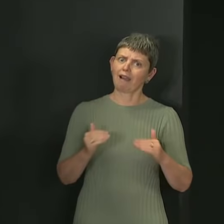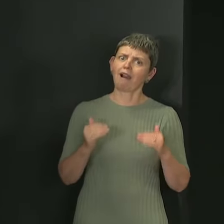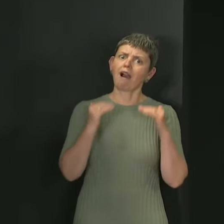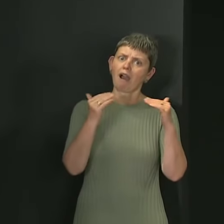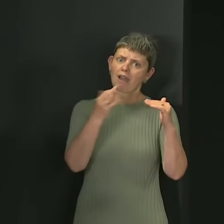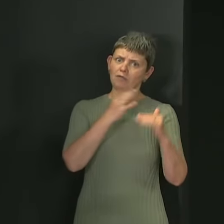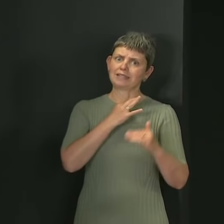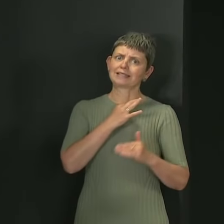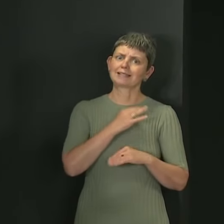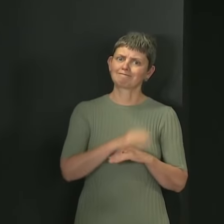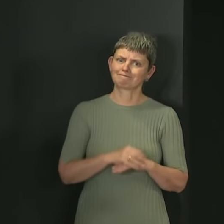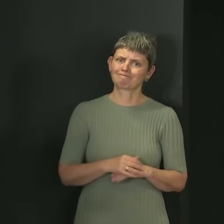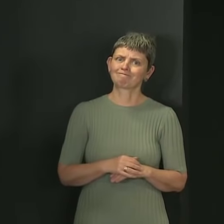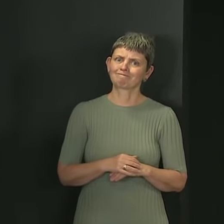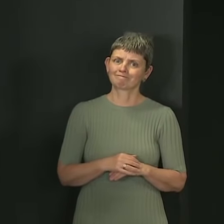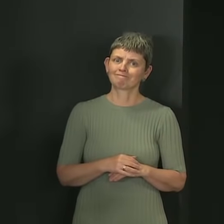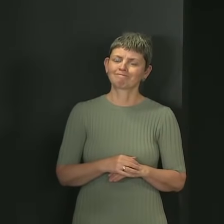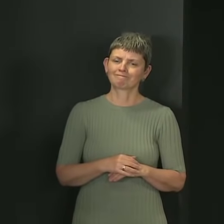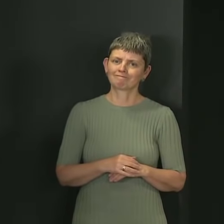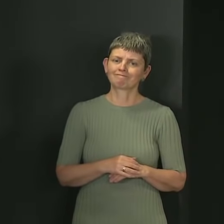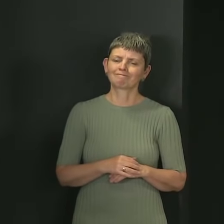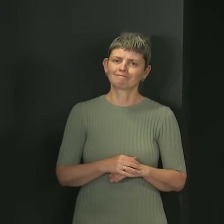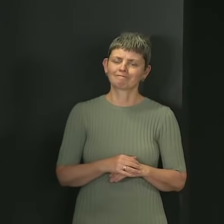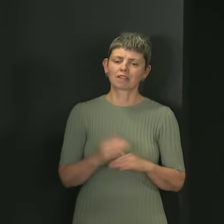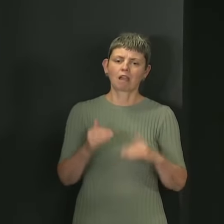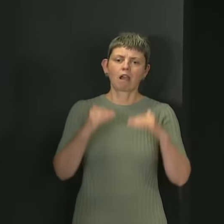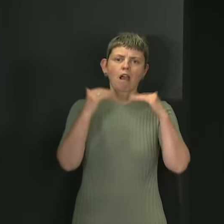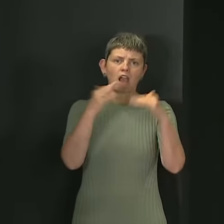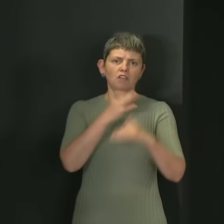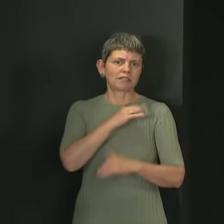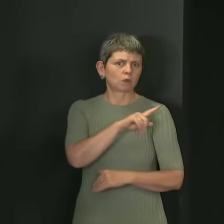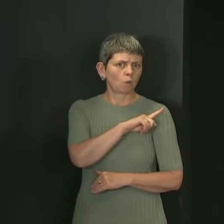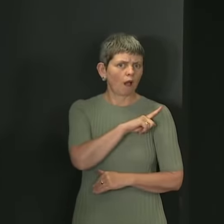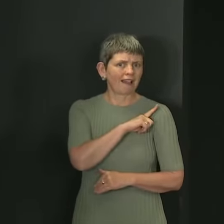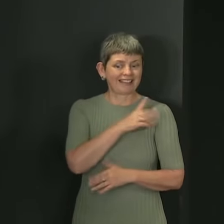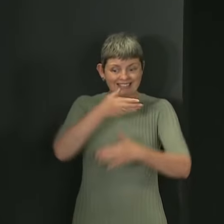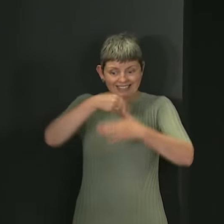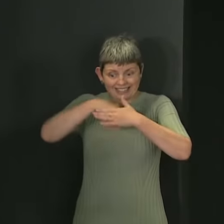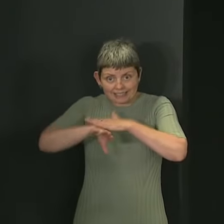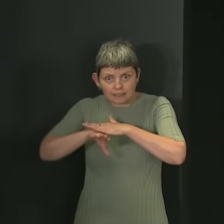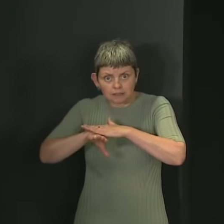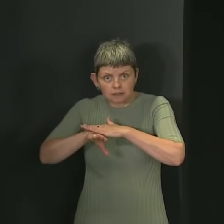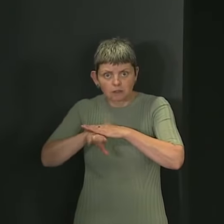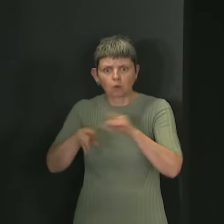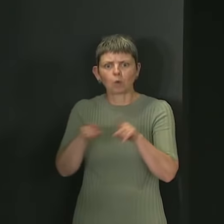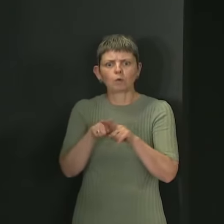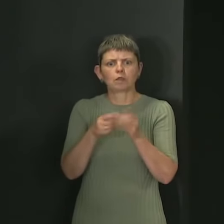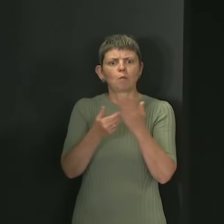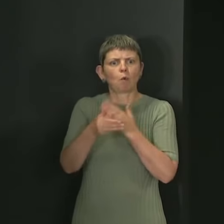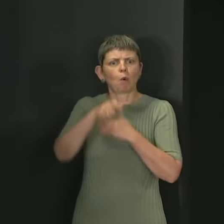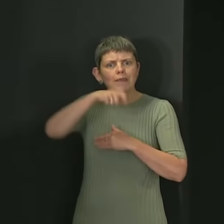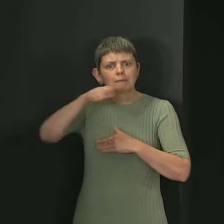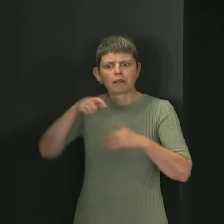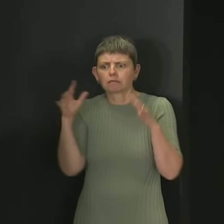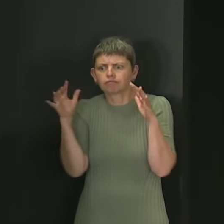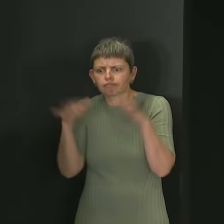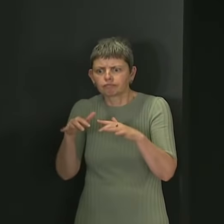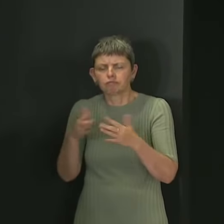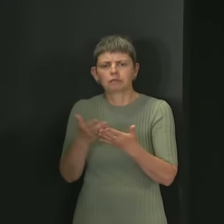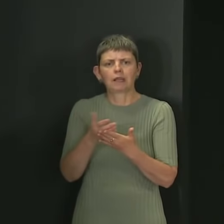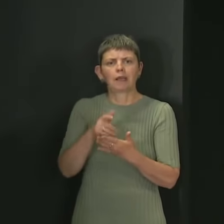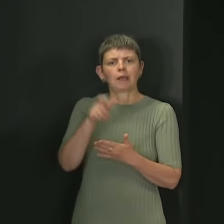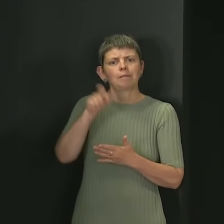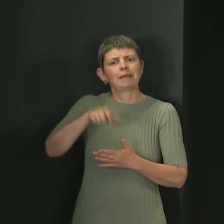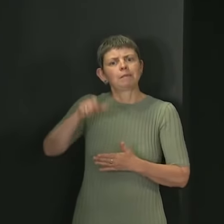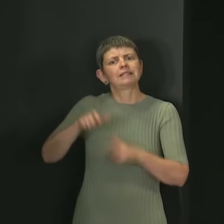environments. And the higher risk environments, partly because they're indoors, partly because people congregate there, there's lots of surfaces, people tend